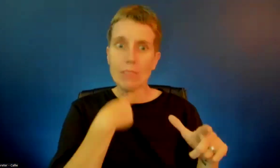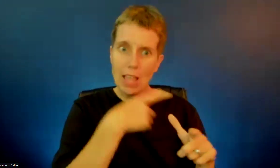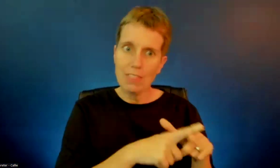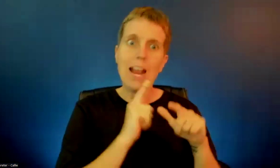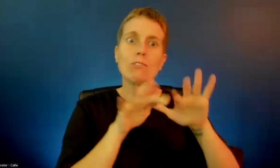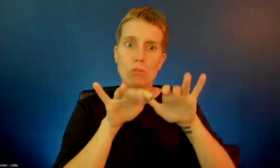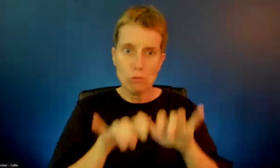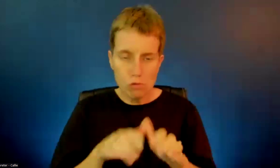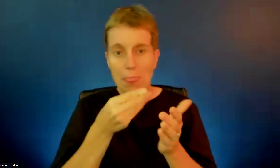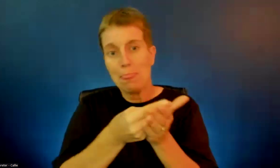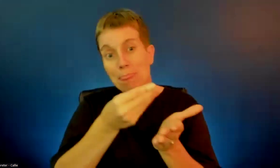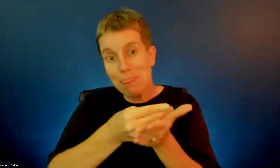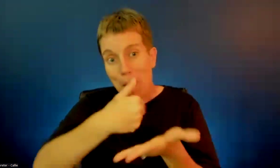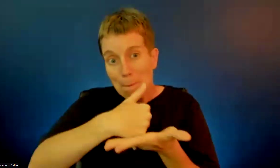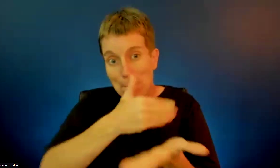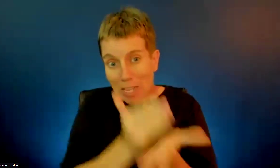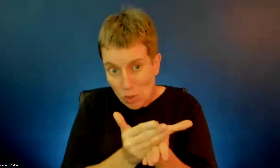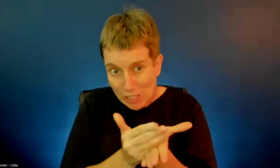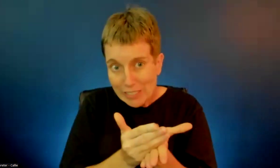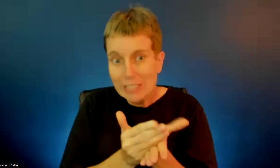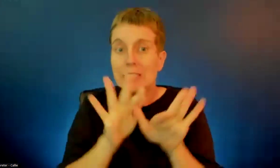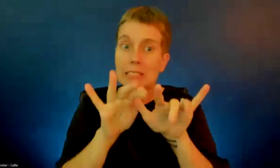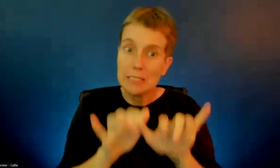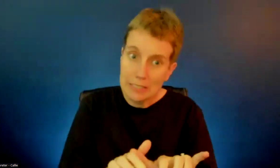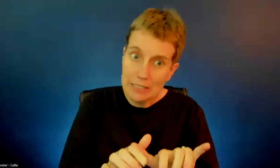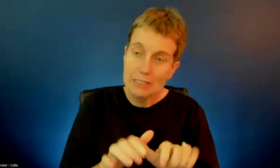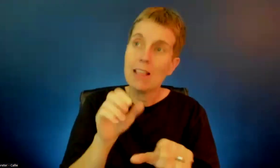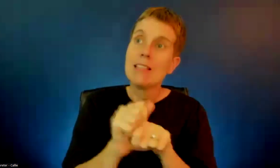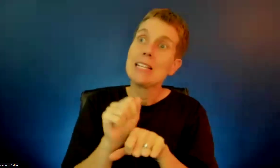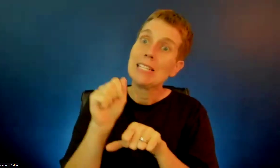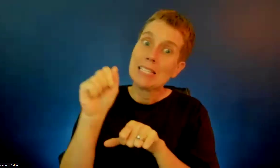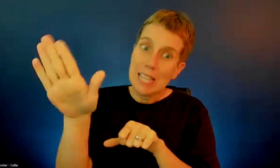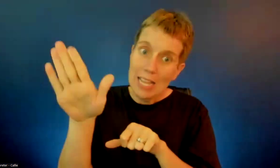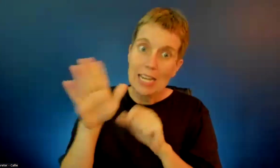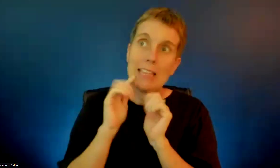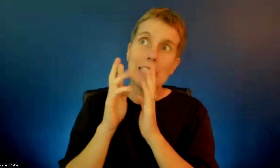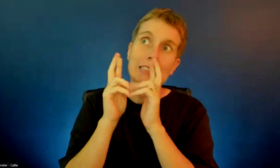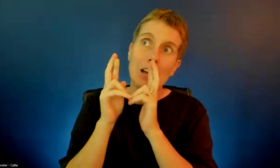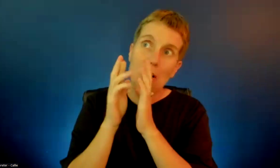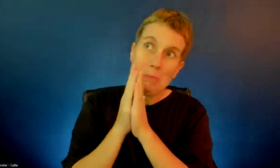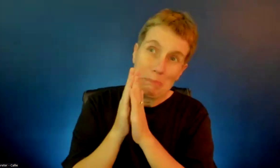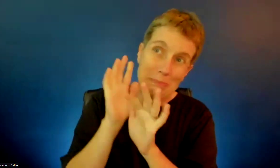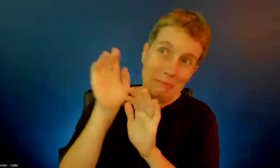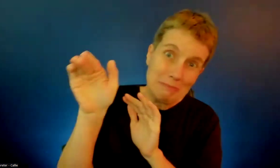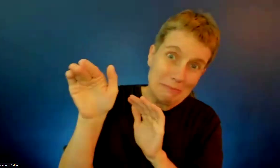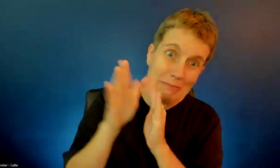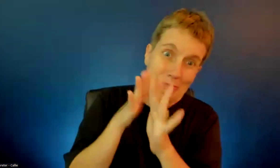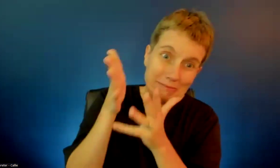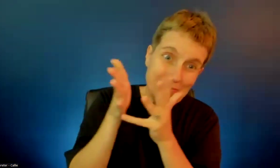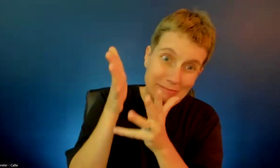and stand on my left leg and pull my right ear and hope that it gets done. But